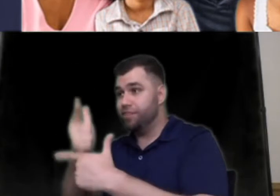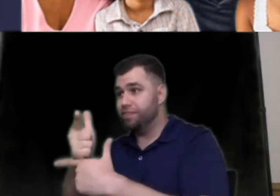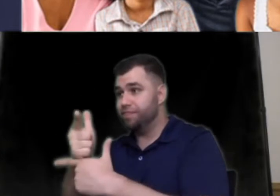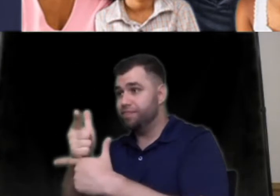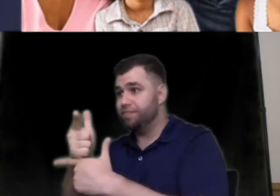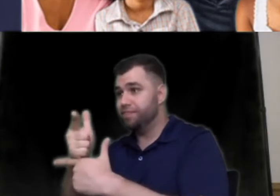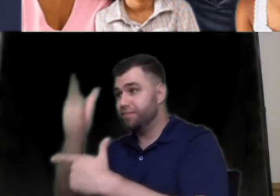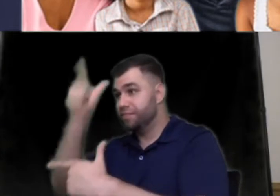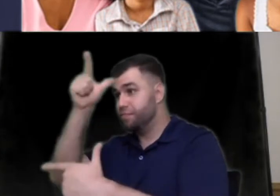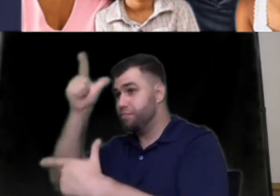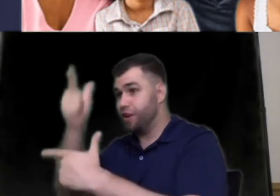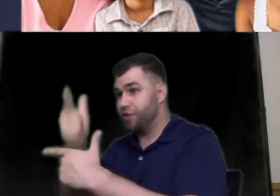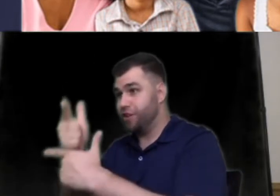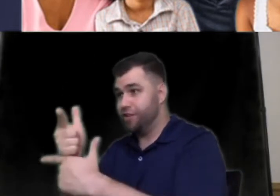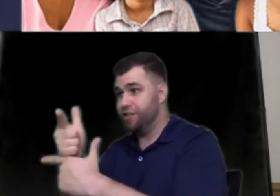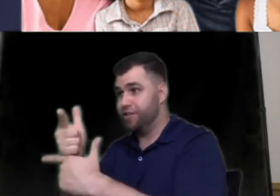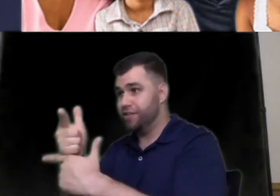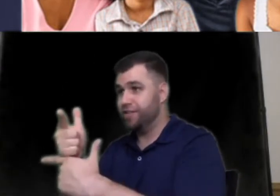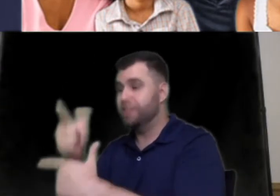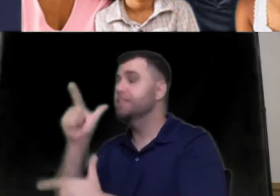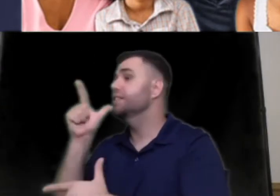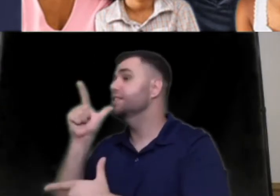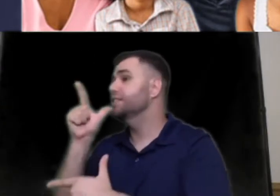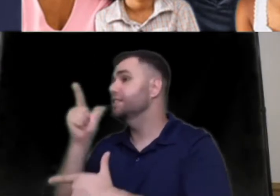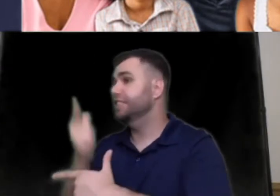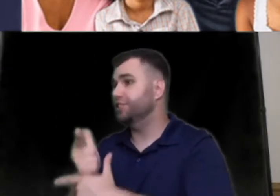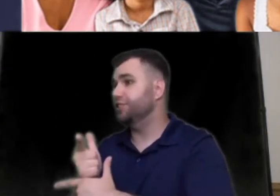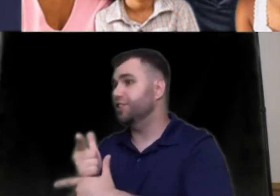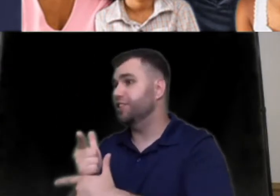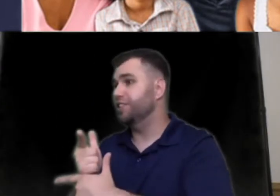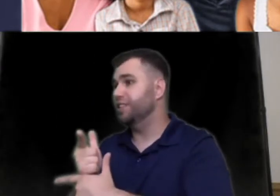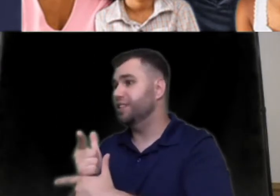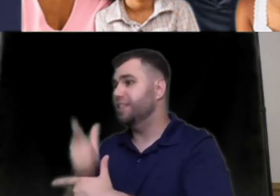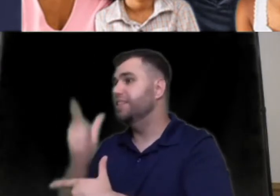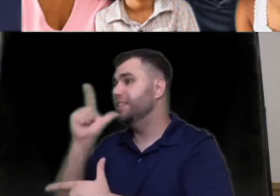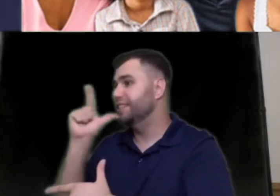brother sister